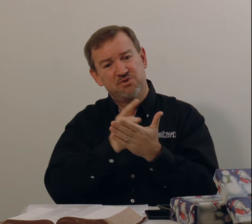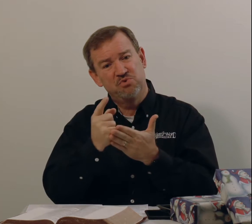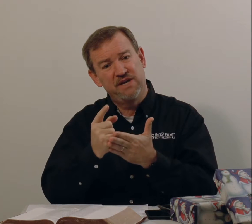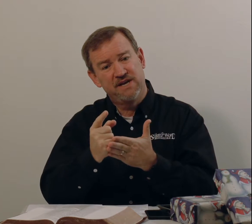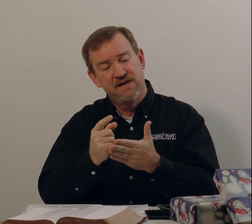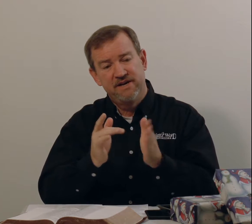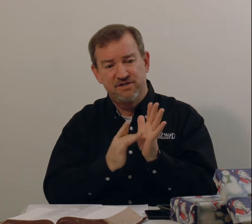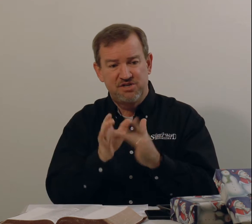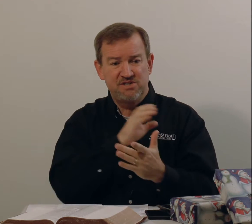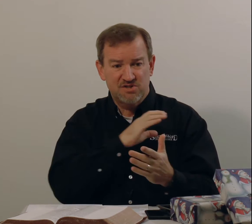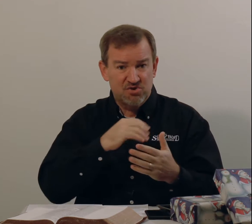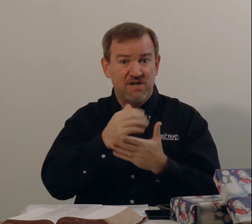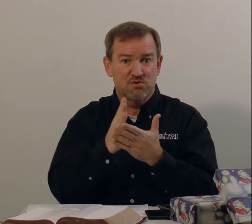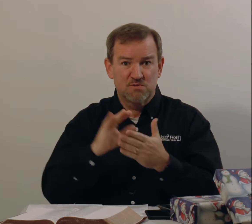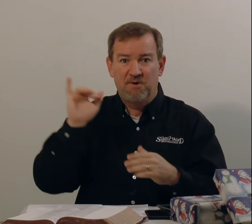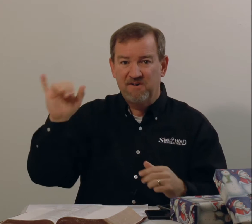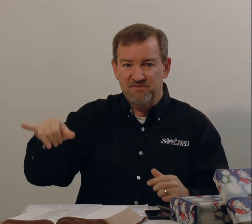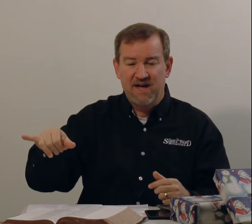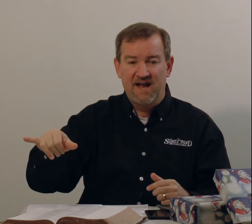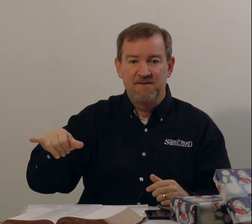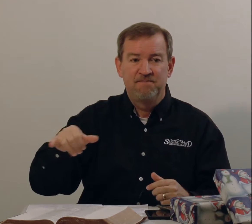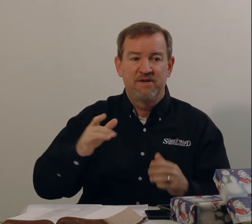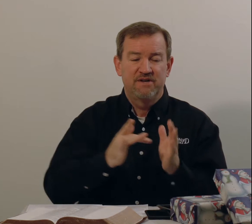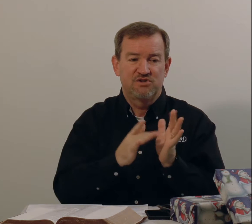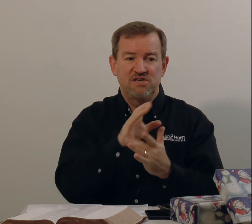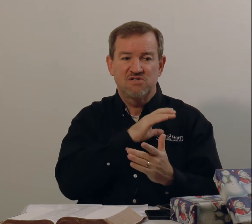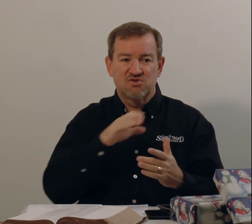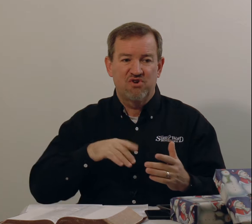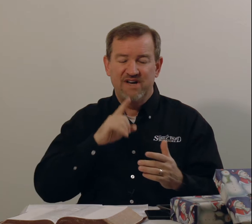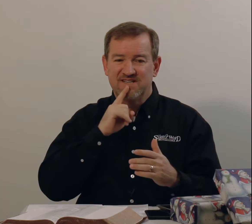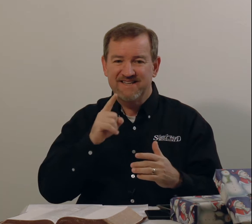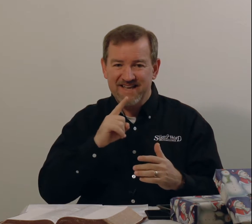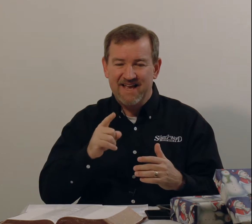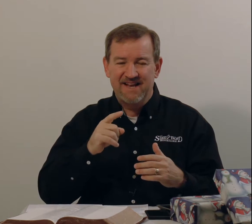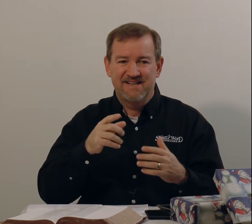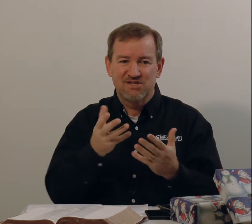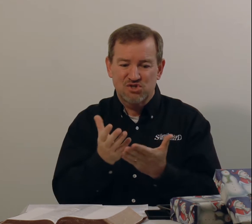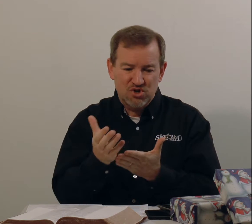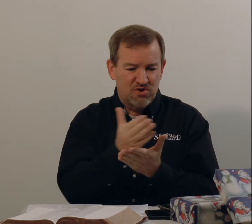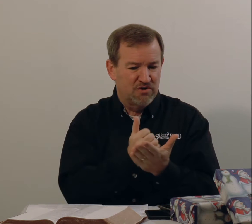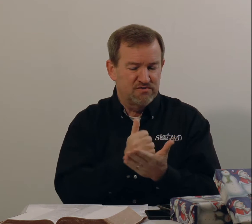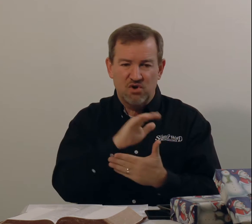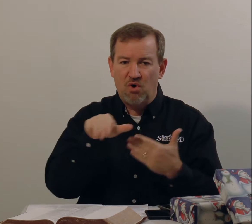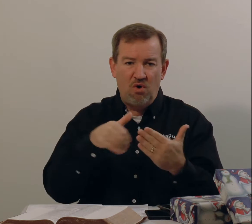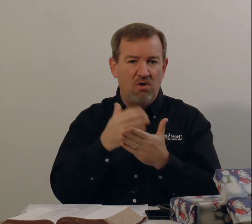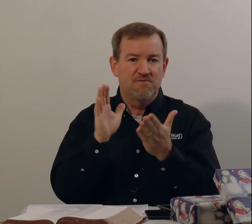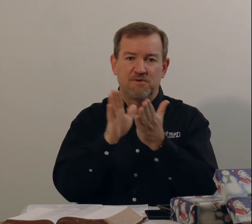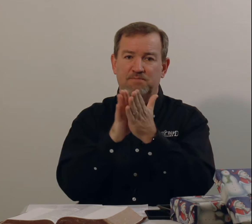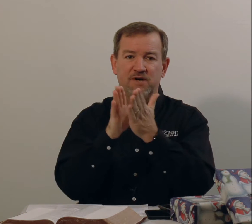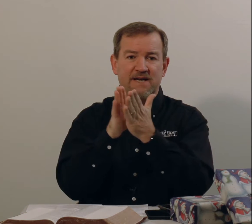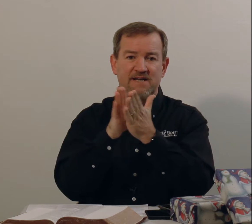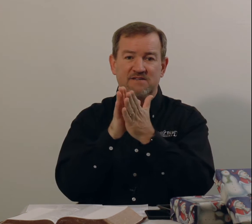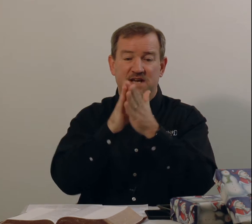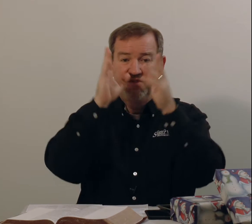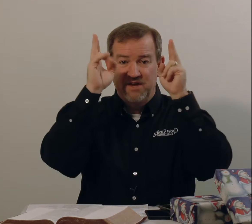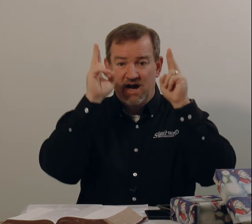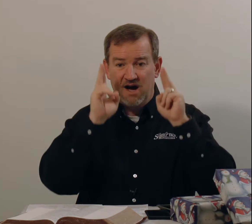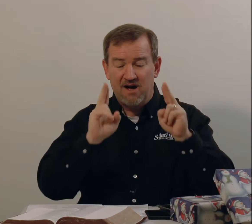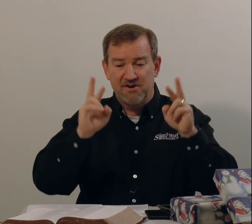week. Jesus Christ was part of that. Jesus Christ deserves all of the praise and the honor